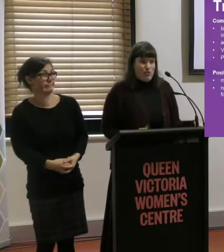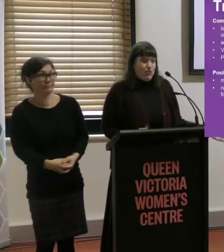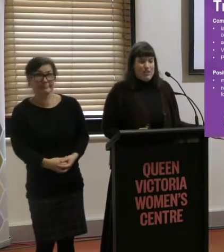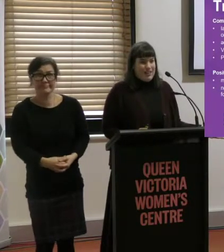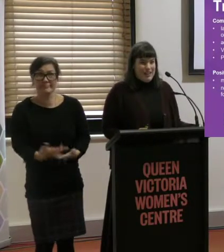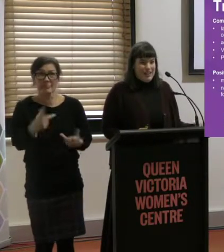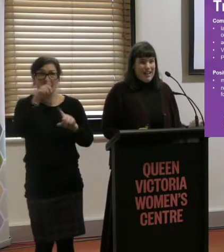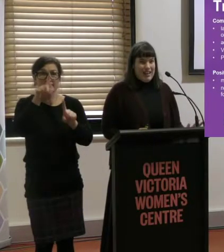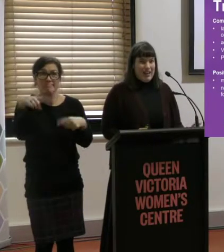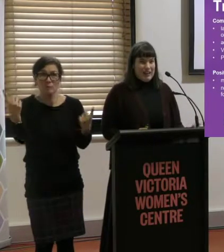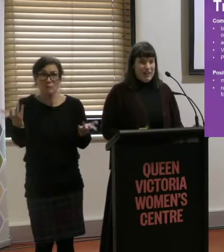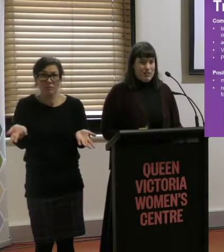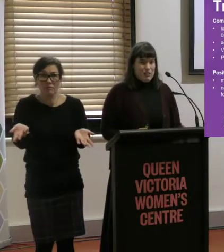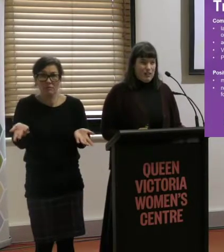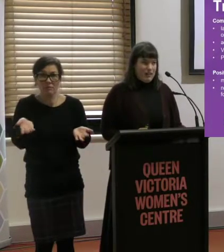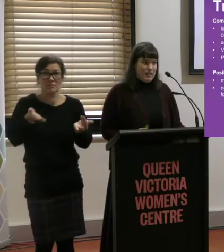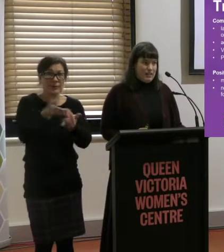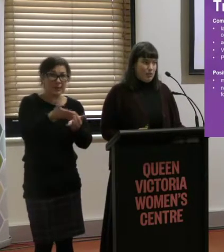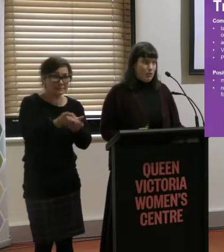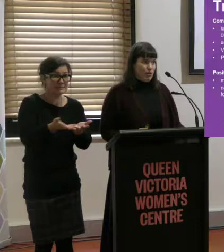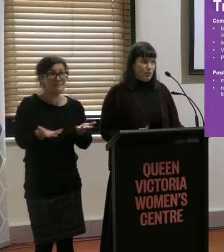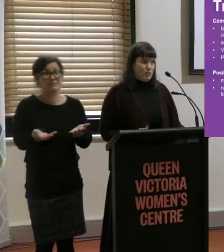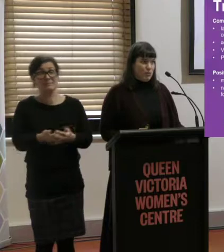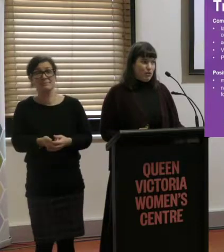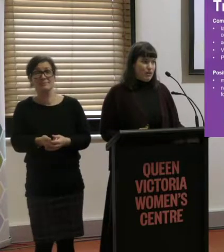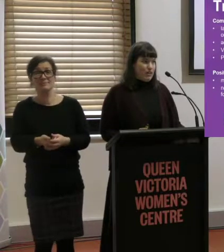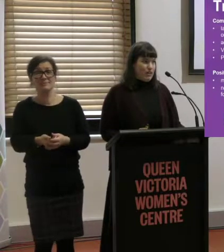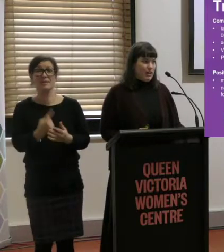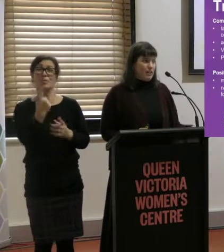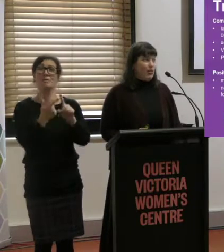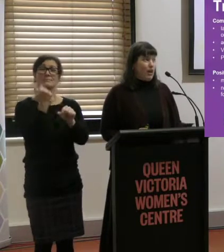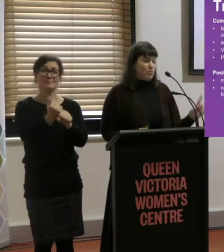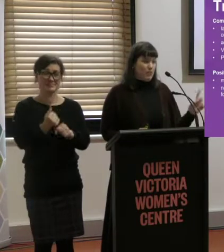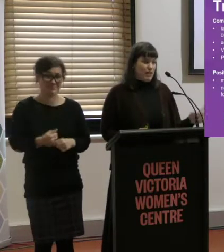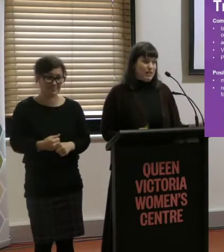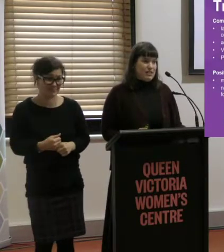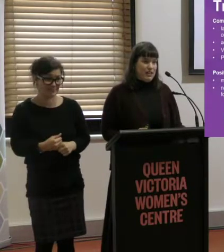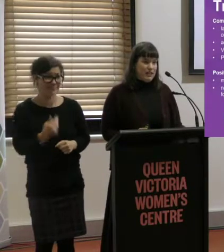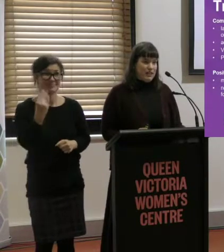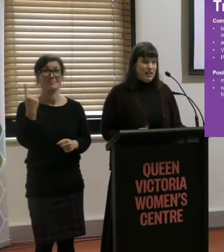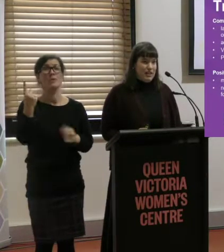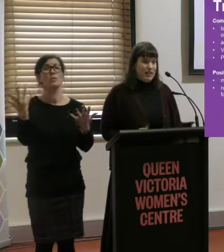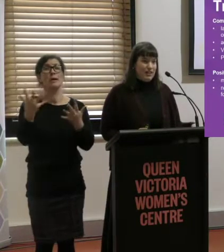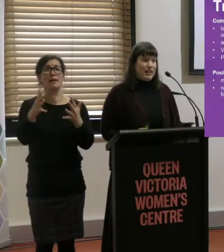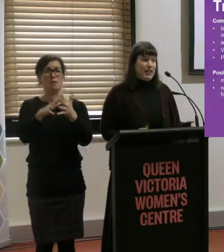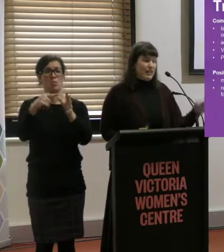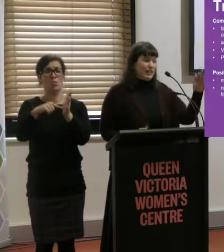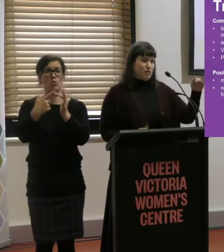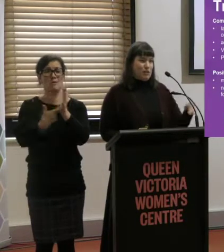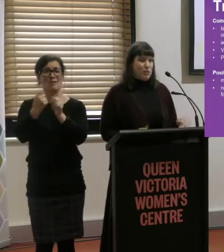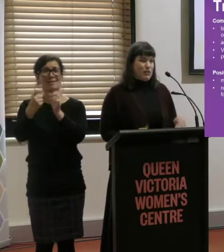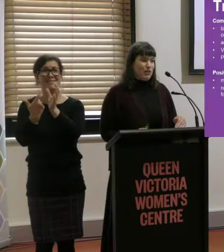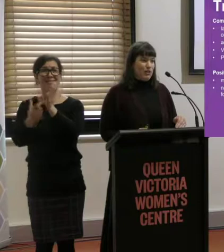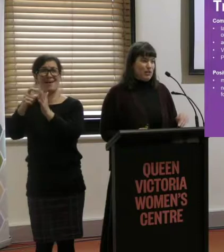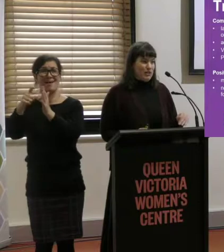or off, you just can't. And we had an example of someone who said, out at Watergarden, saying that they have a